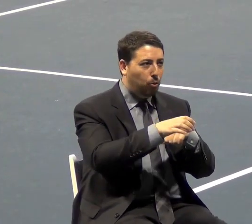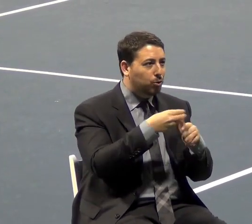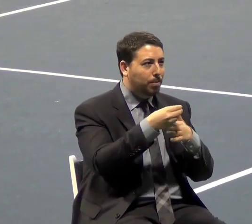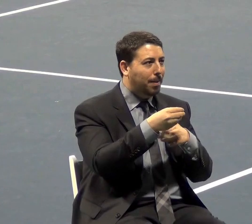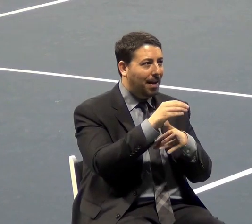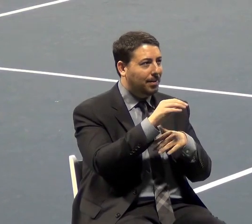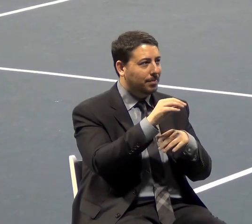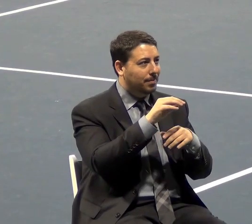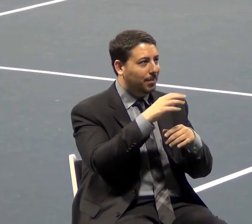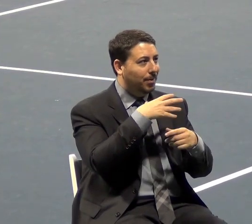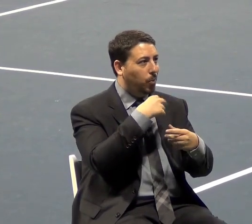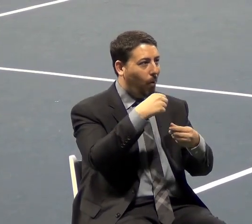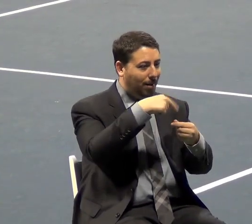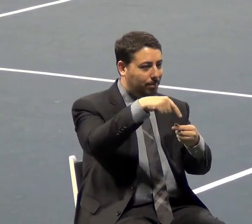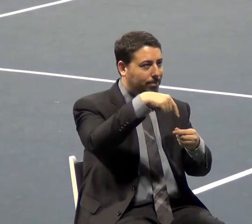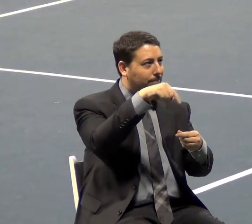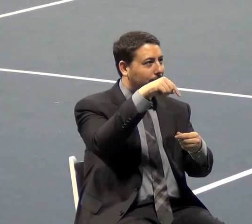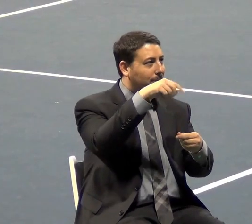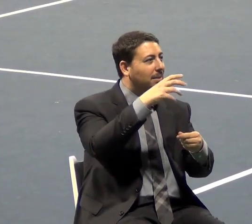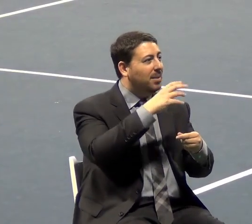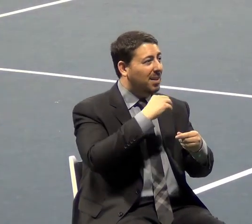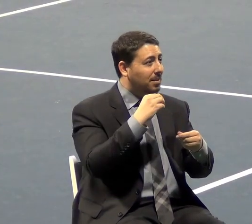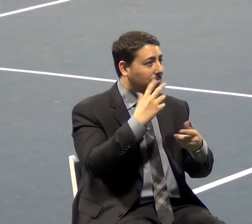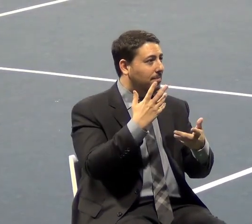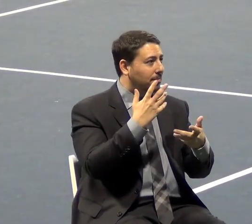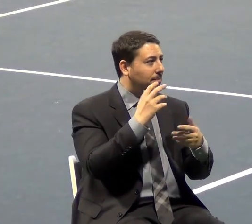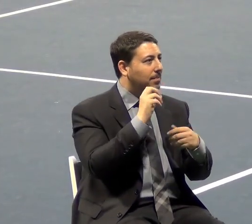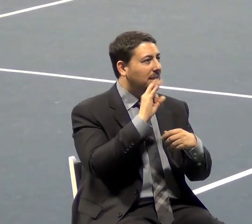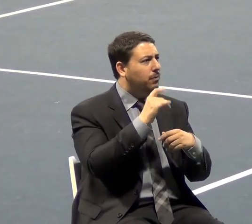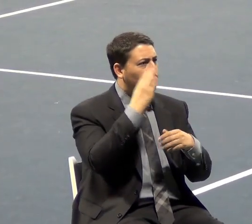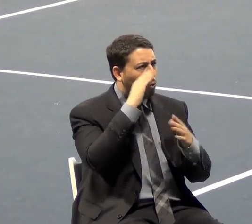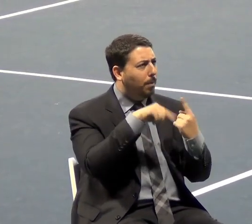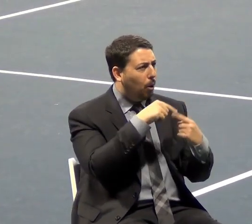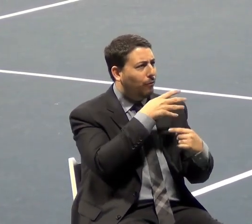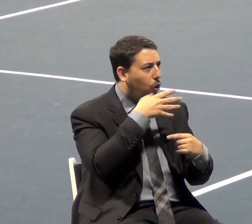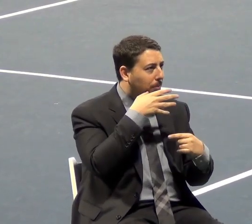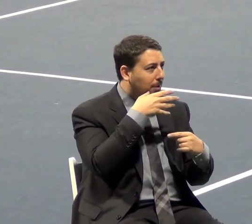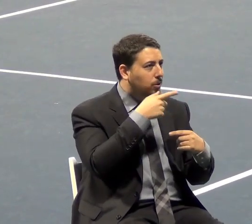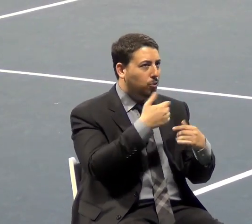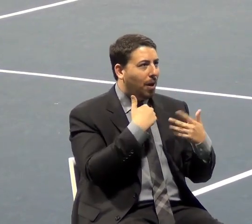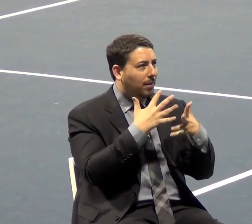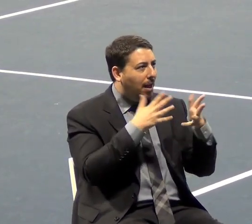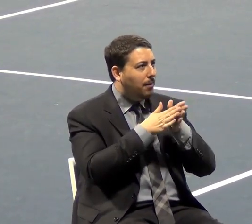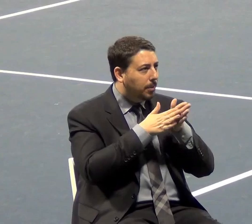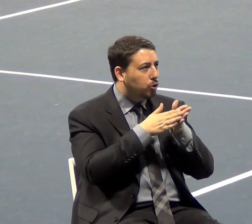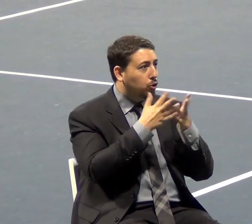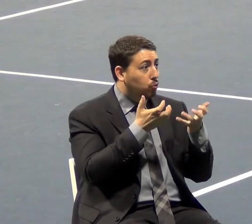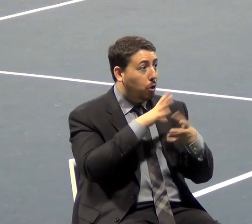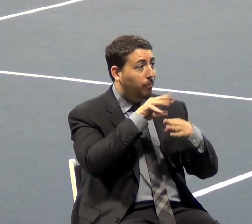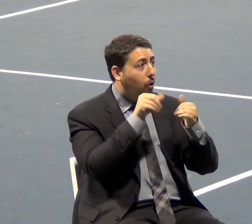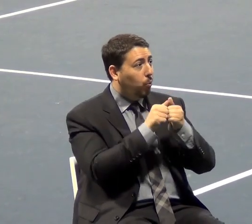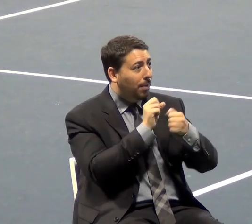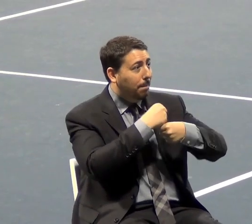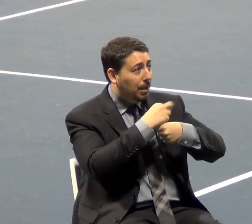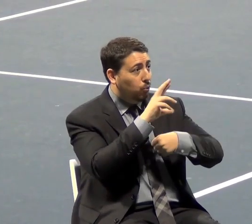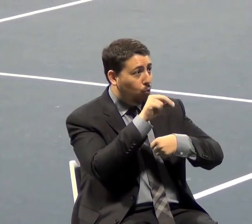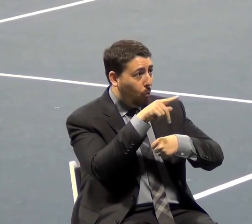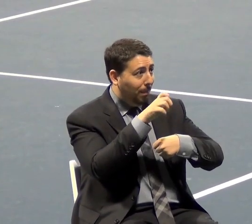And if you're ambitious and you know a little bit about farming and you want to go into the rope business, I'd let you make hemp rope.